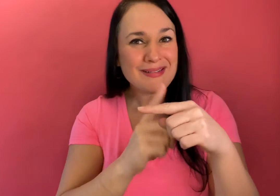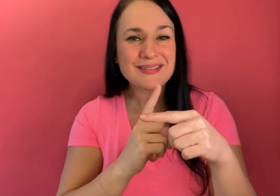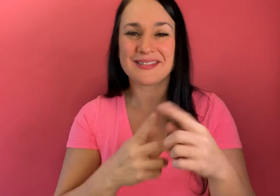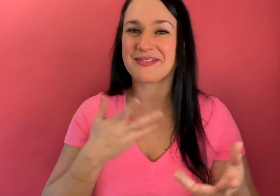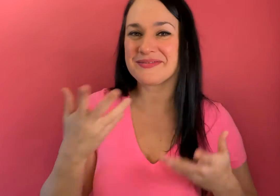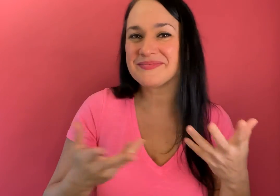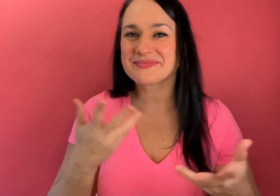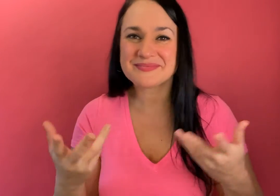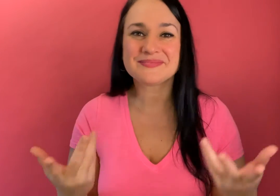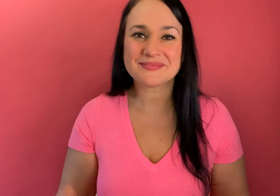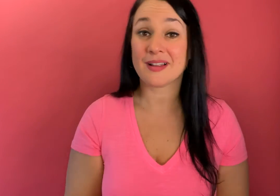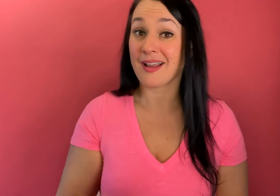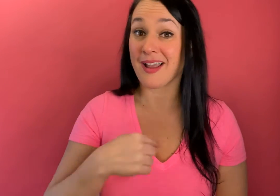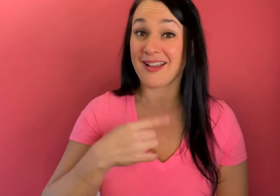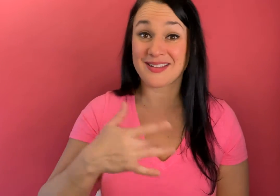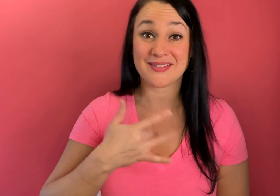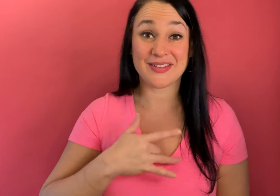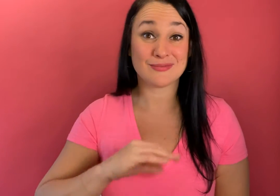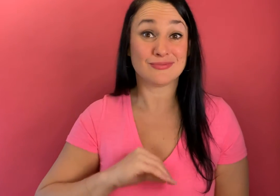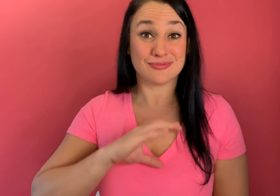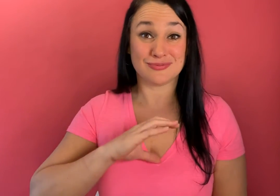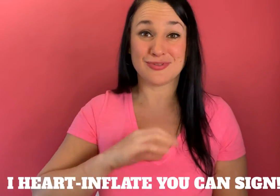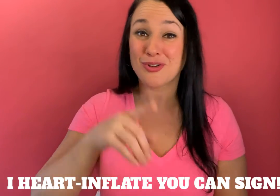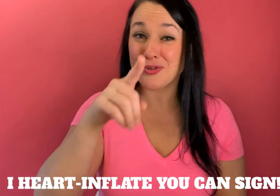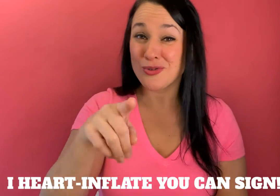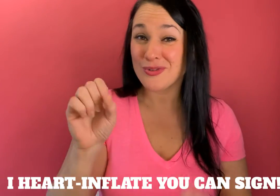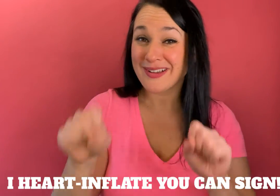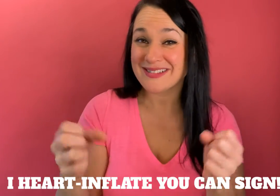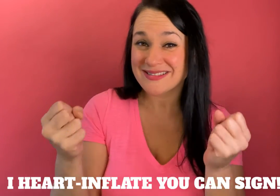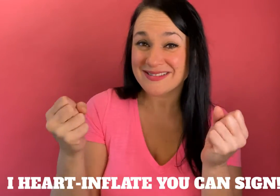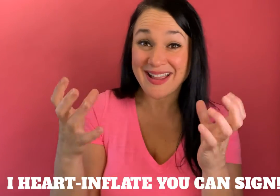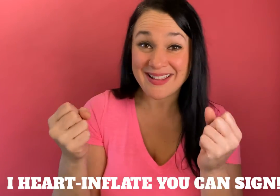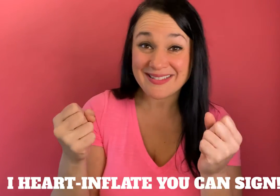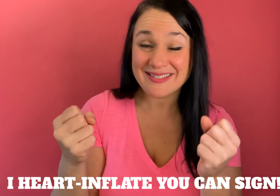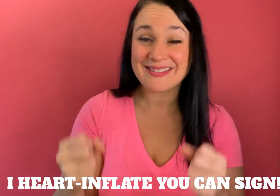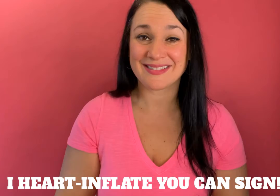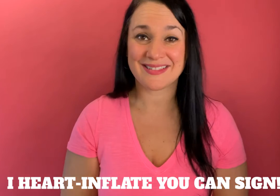and positive vibes so i'm feeling great today that you can sign